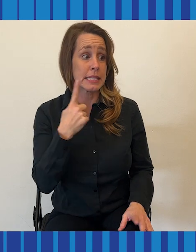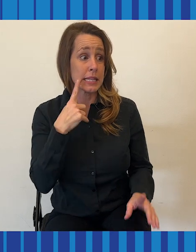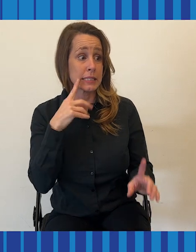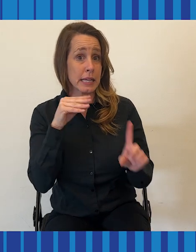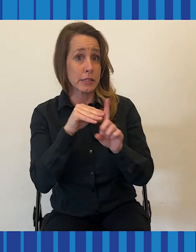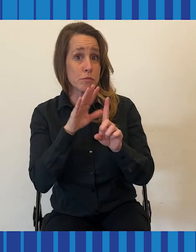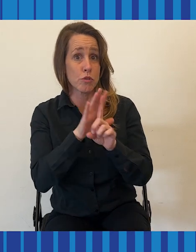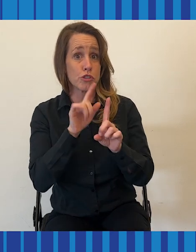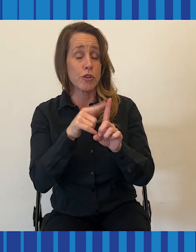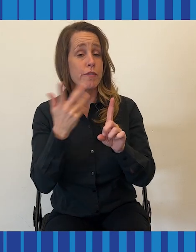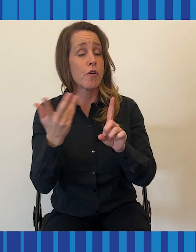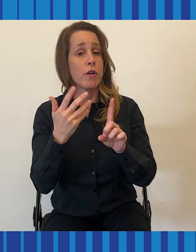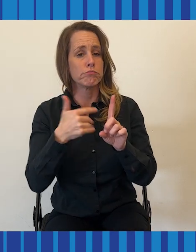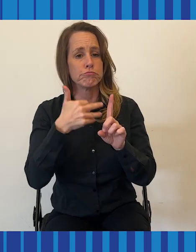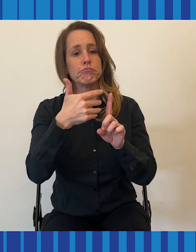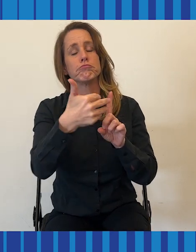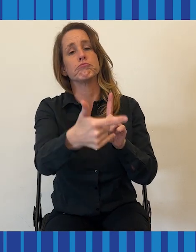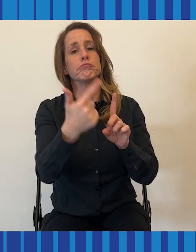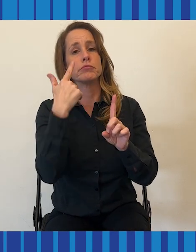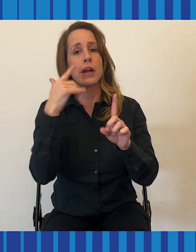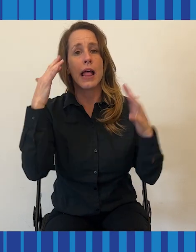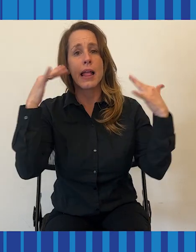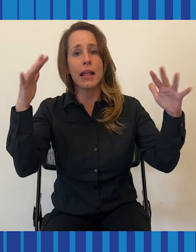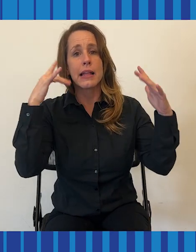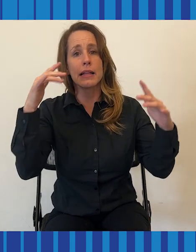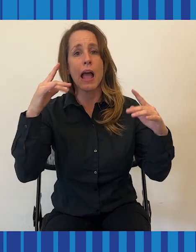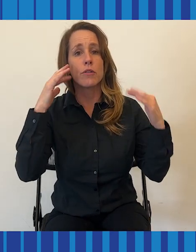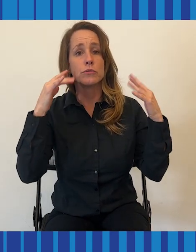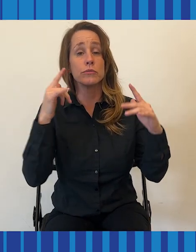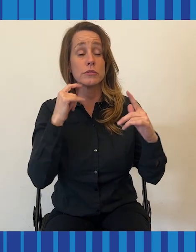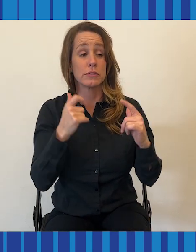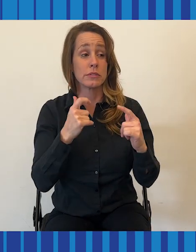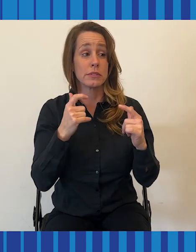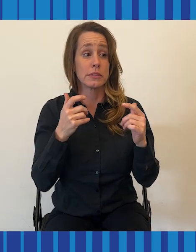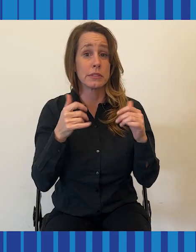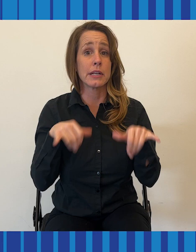says exposure to loud noises is a common cause of hearing loss.